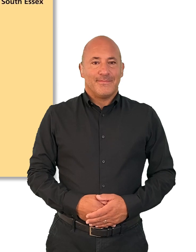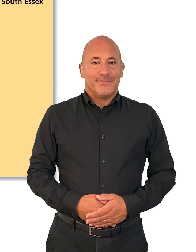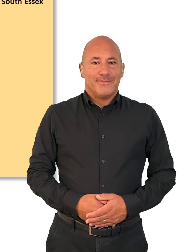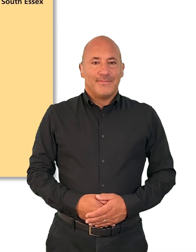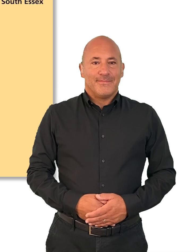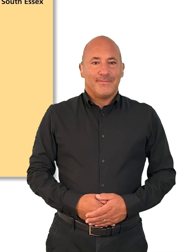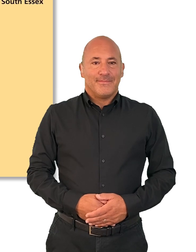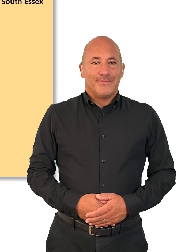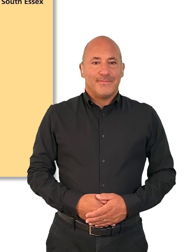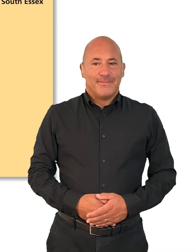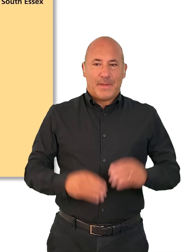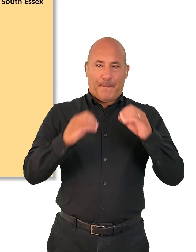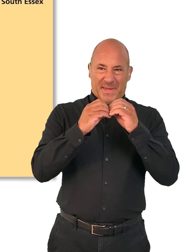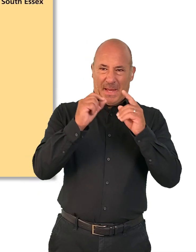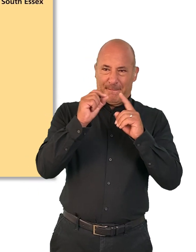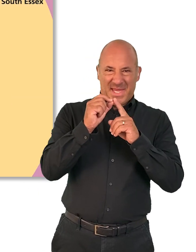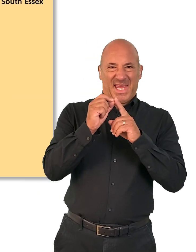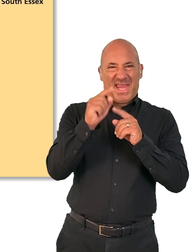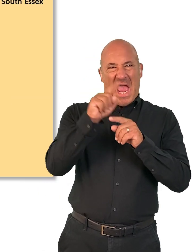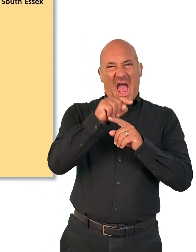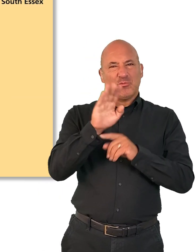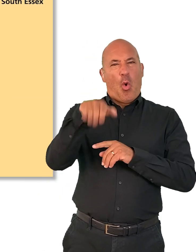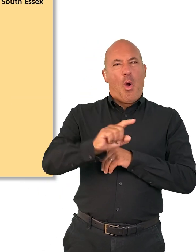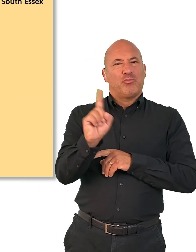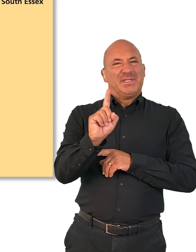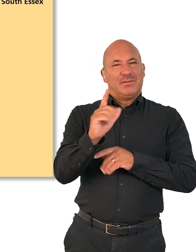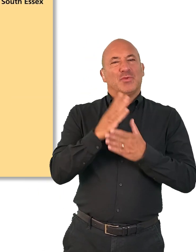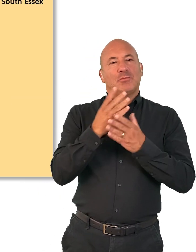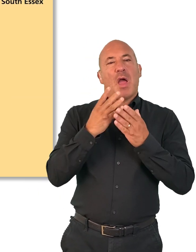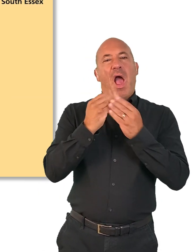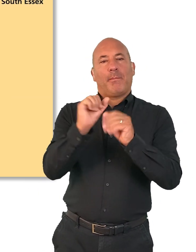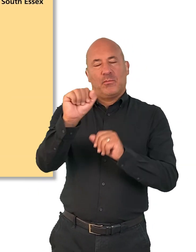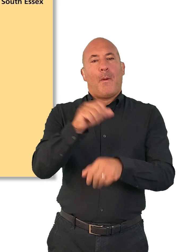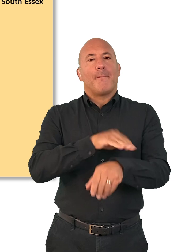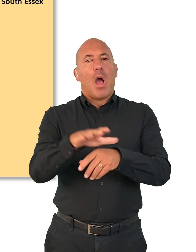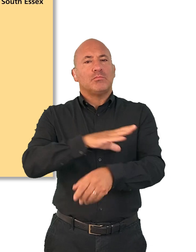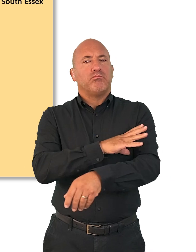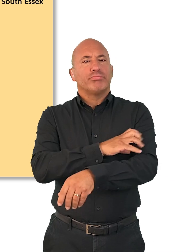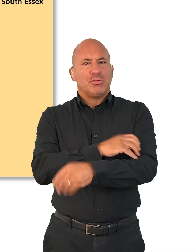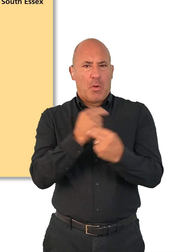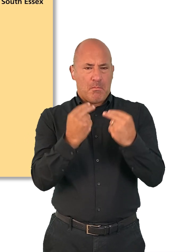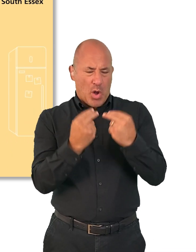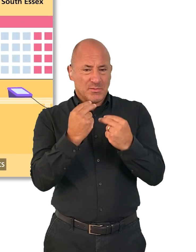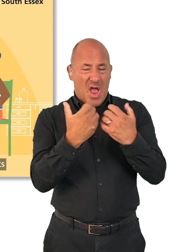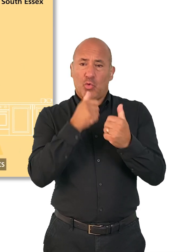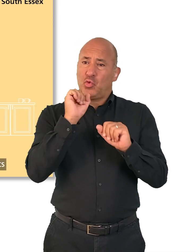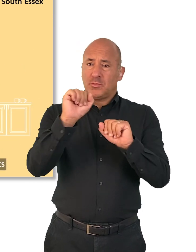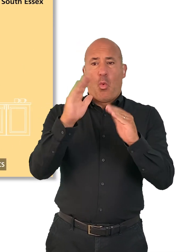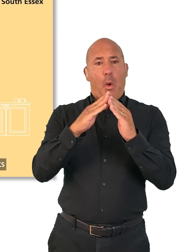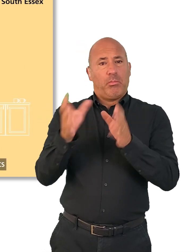BP at Home is a program to help you monitor your blood pressure using an at-home device. By checking your blood pressure